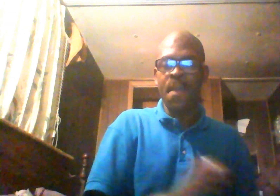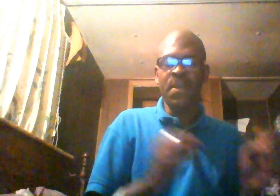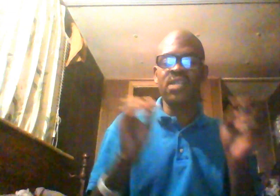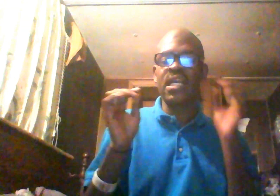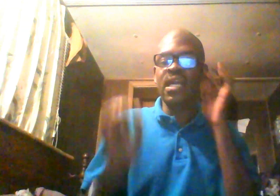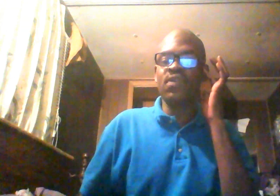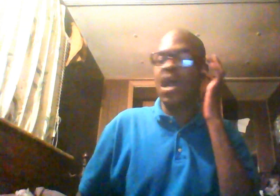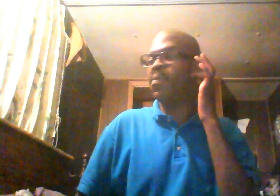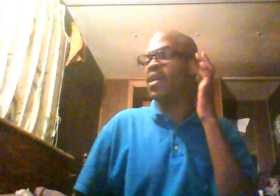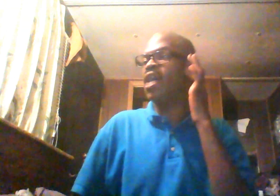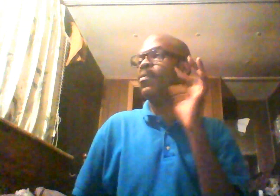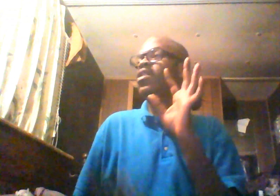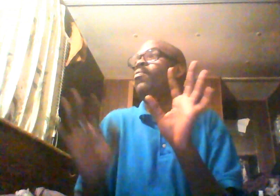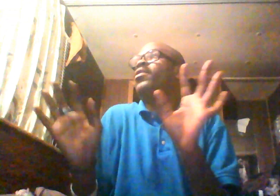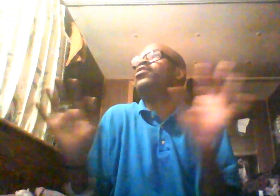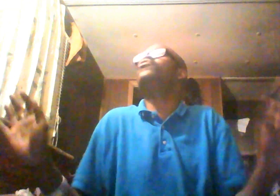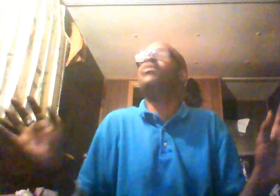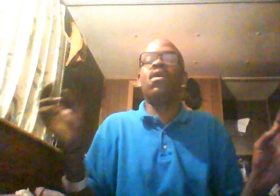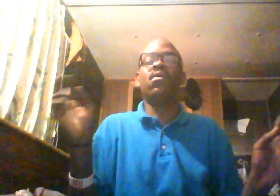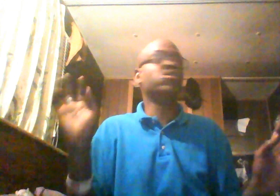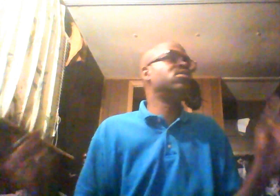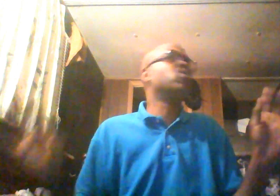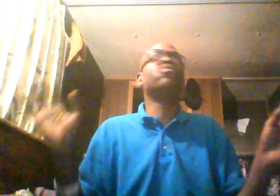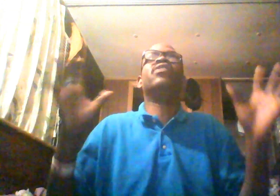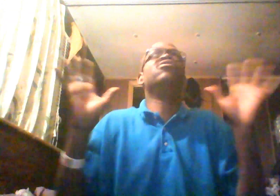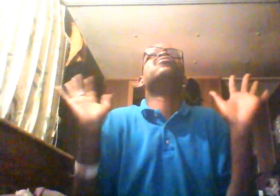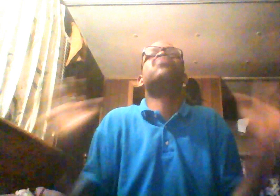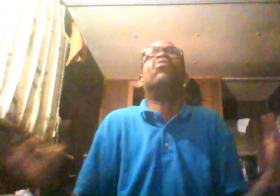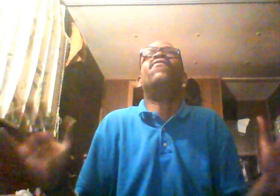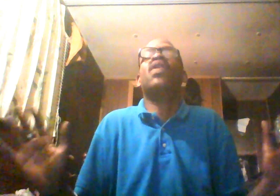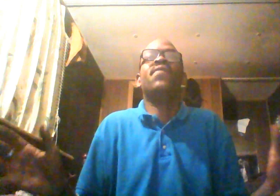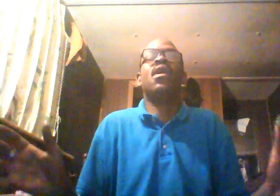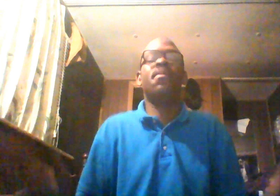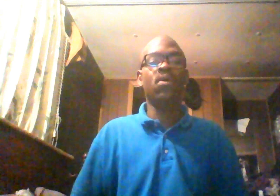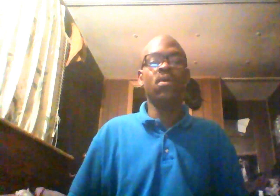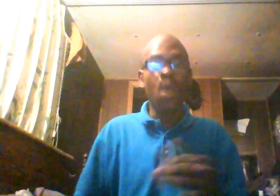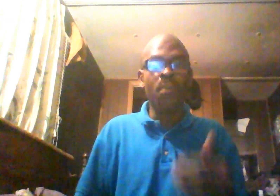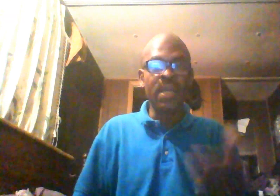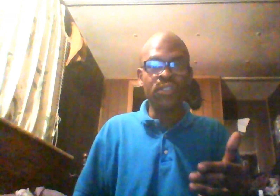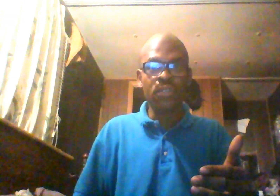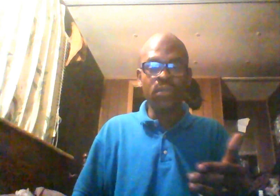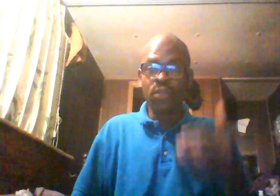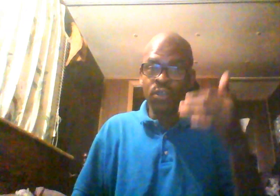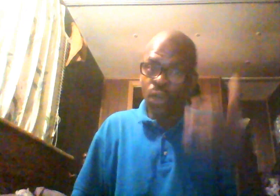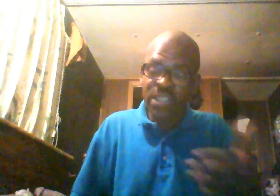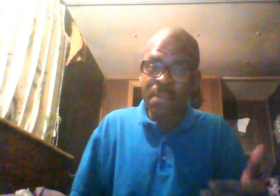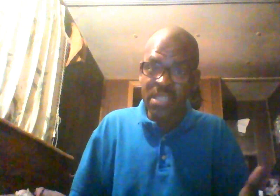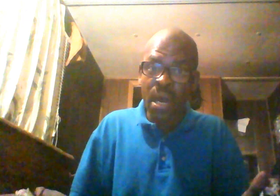Because they love you now. Oprah couldn't do any wrong. She's so great. She's so fucking phenomenal. No, bitch. Your time is up.